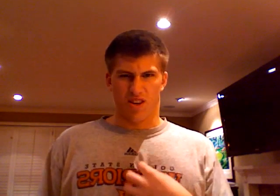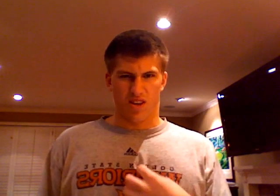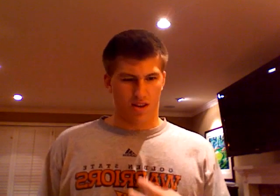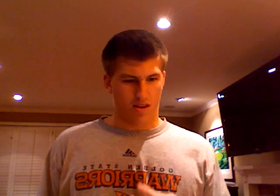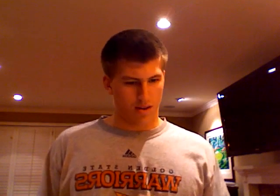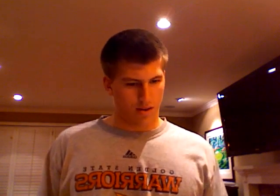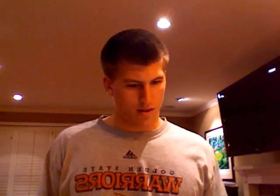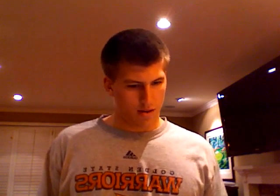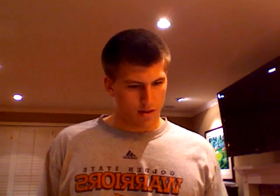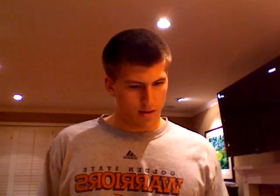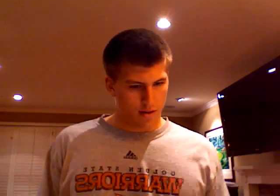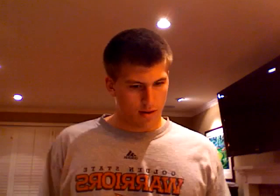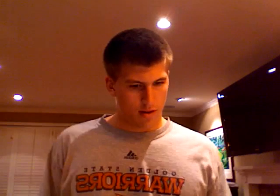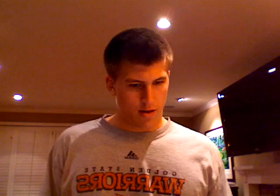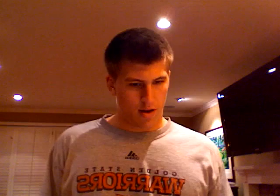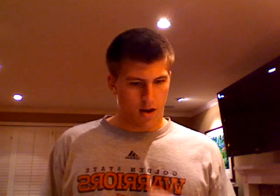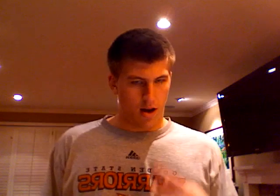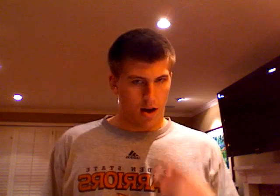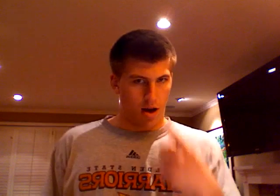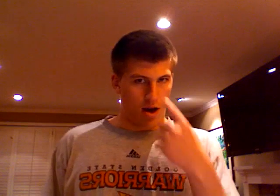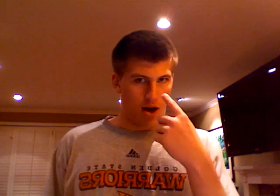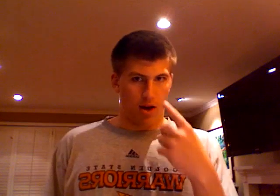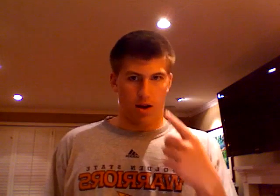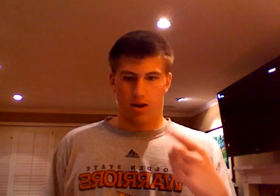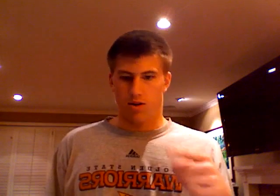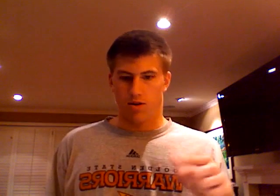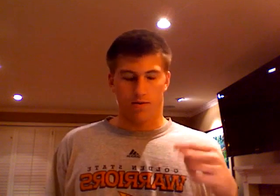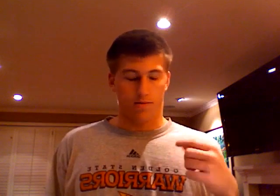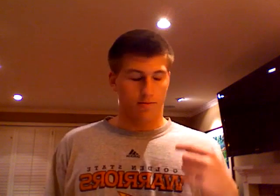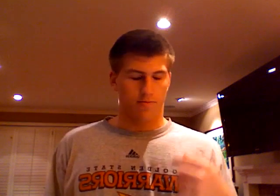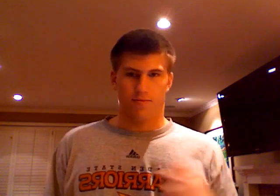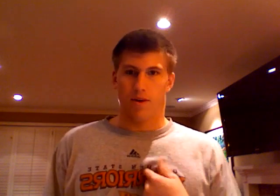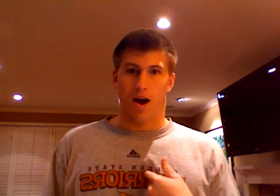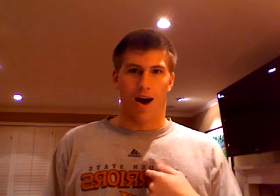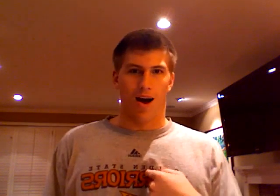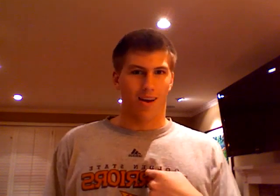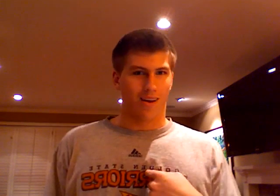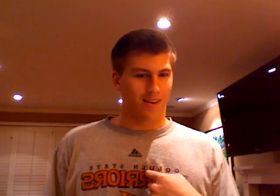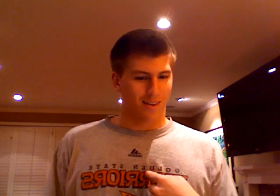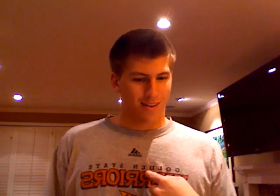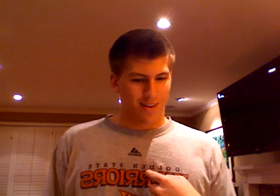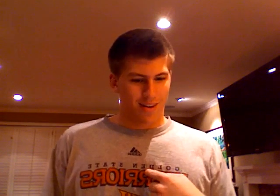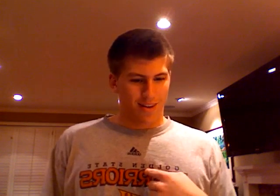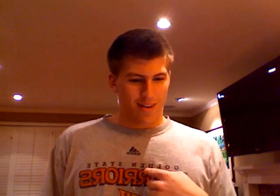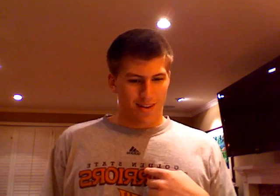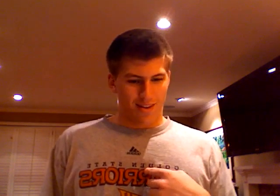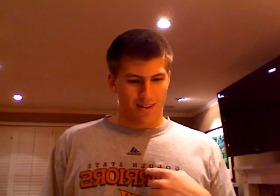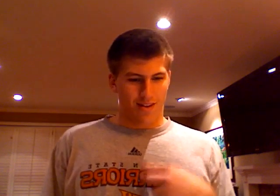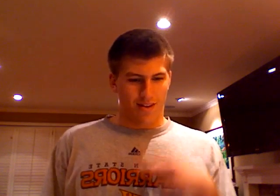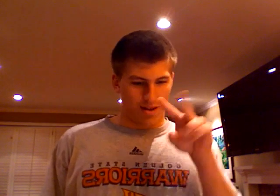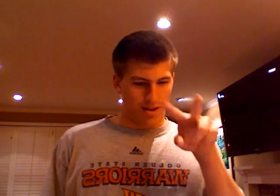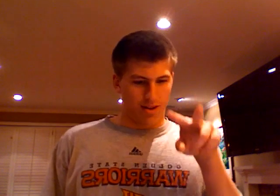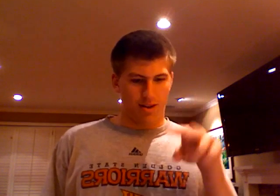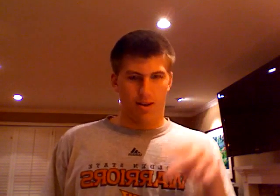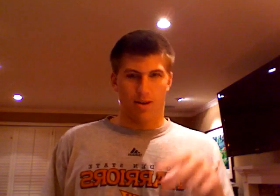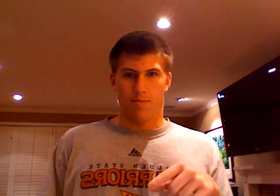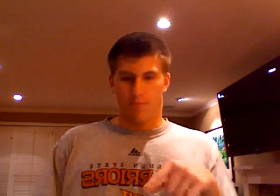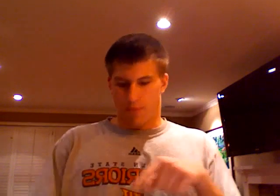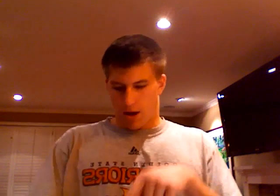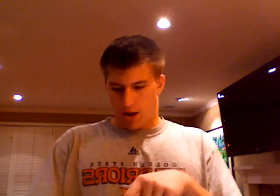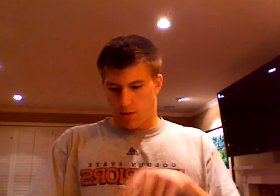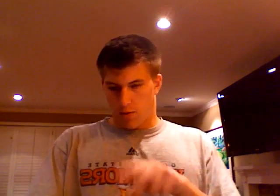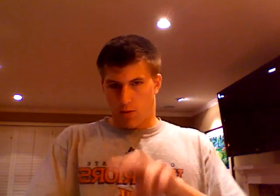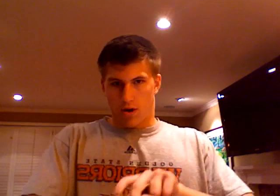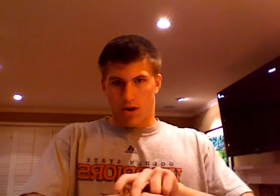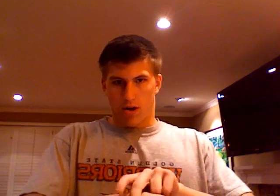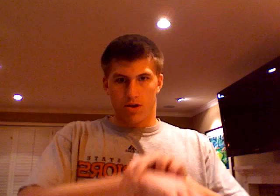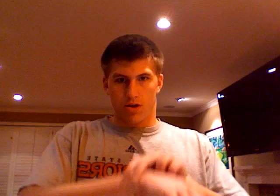Grumpy. I, oh, I looked at my watch.